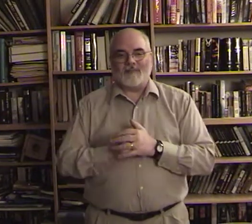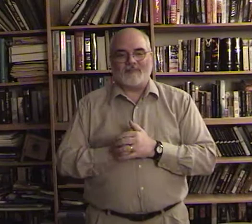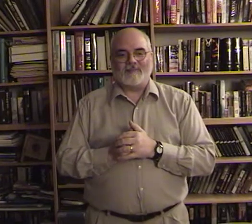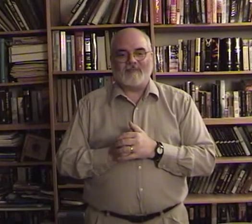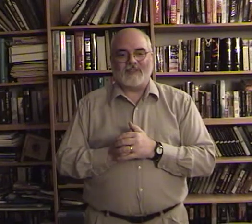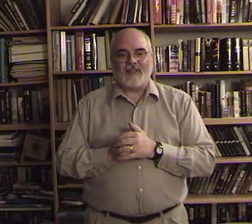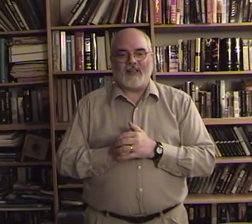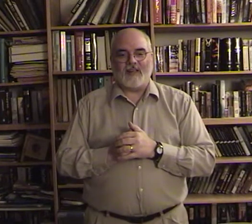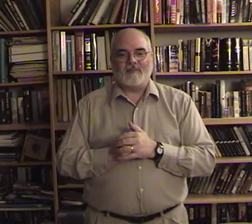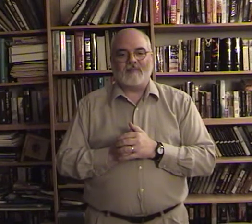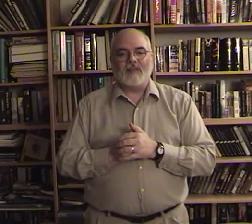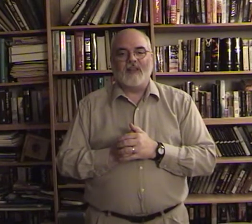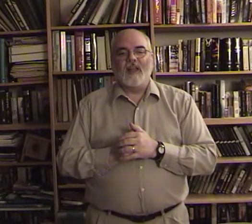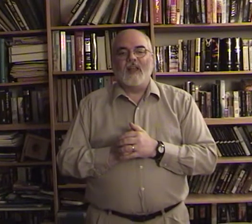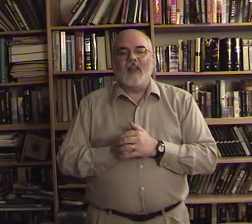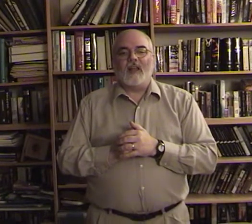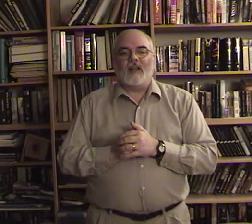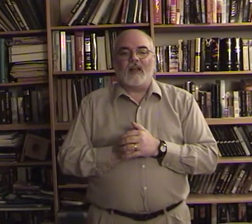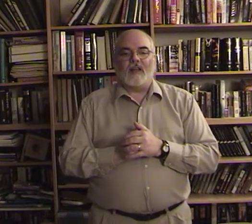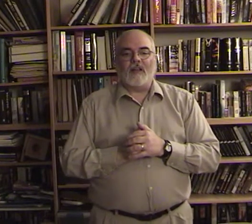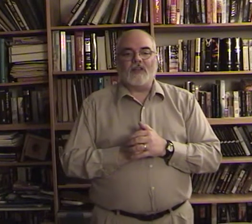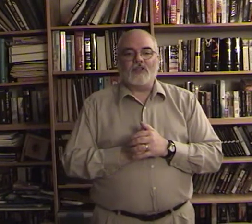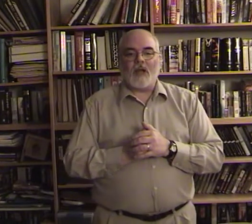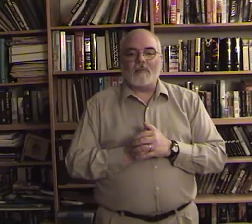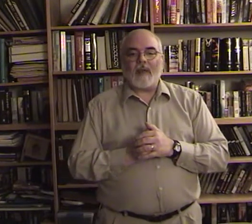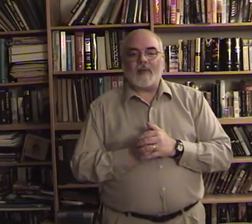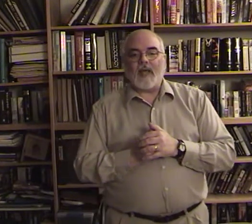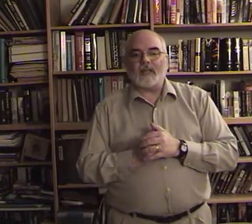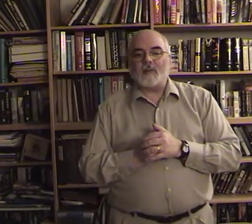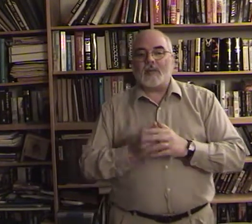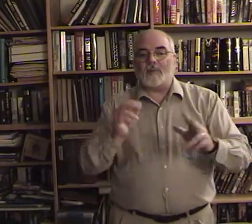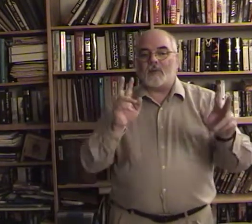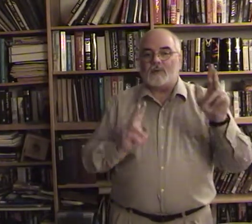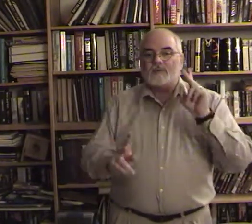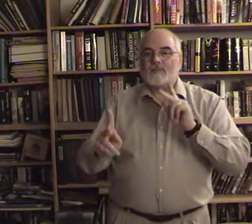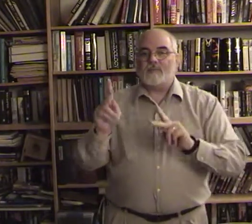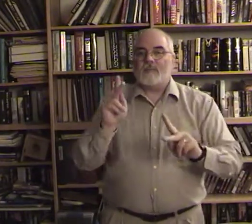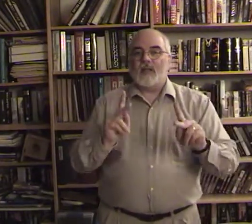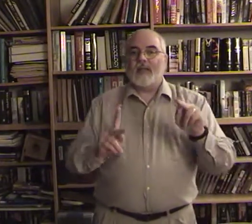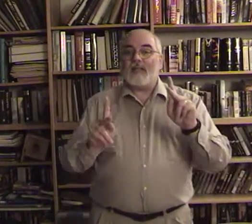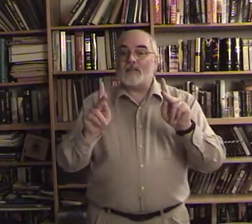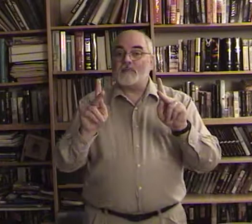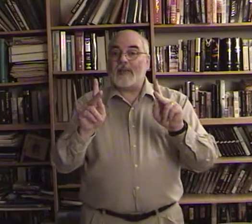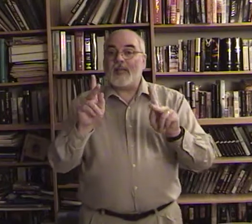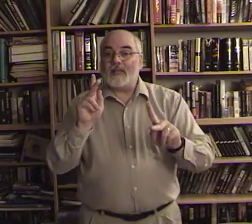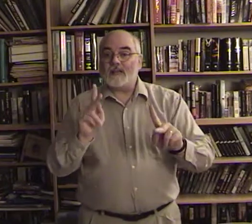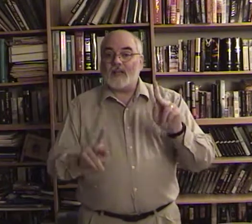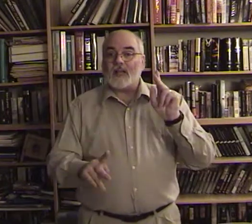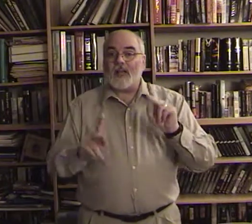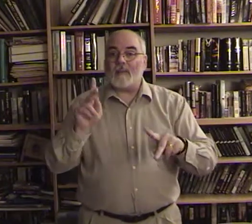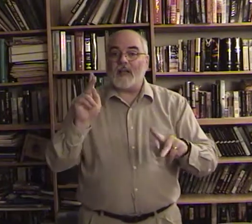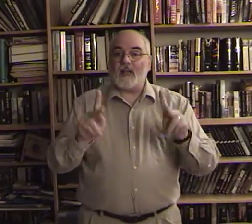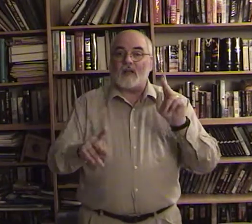okay john baptized people it's peas kind of making a